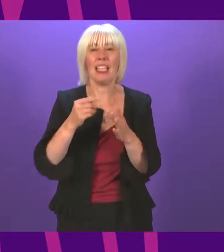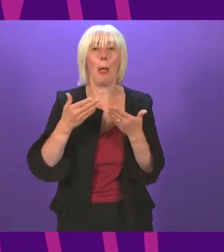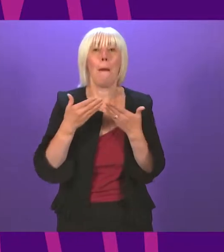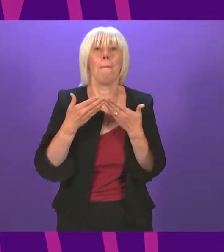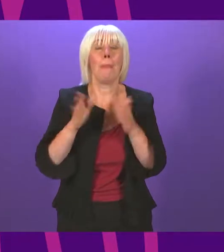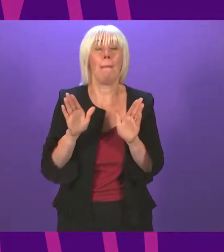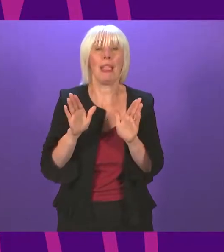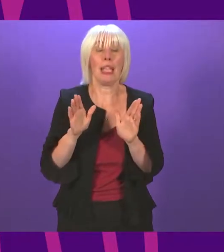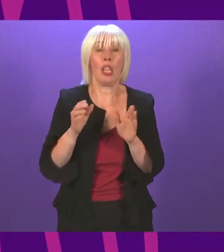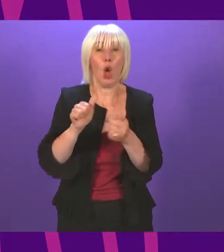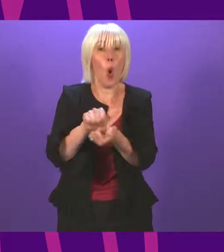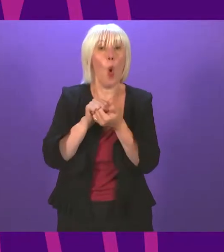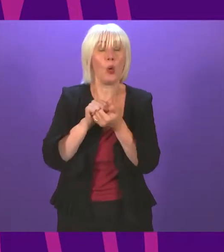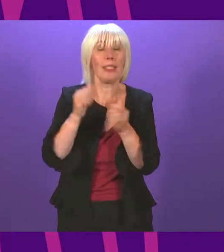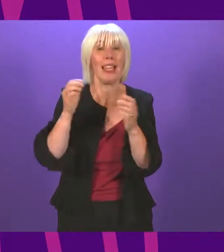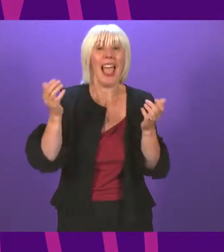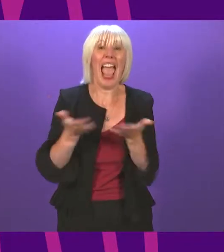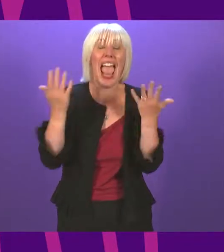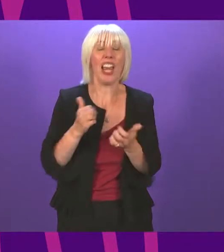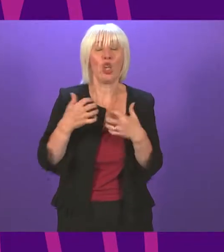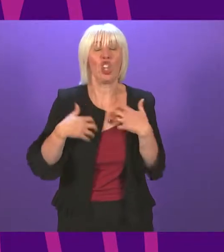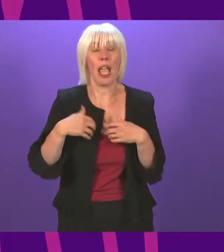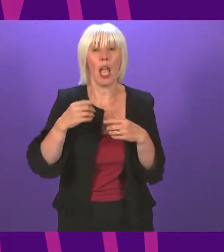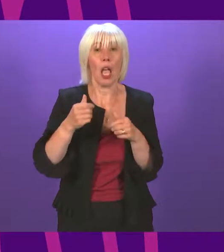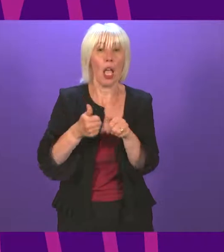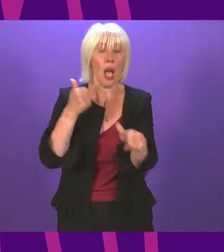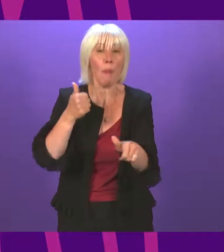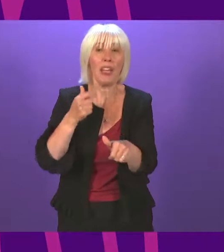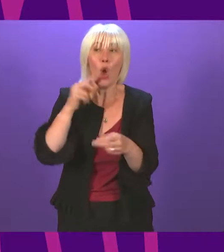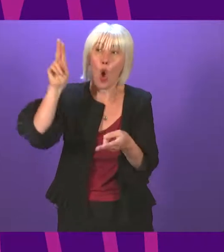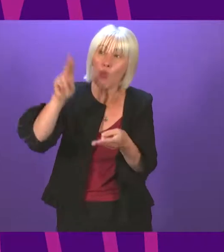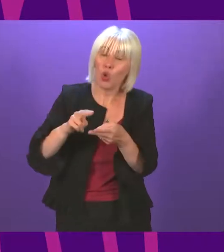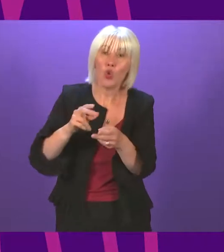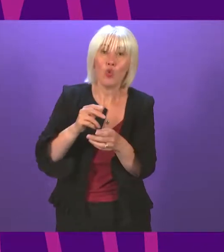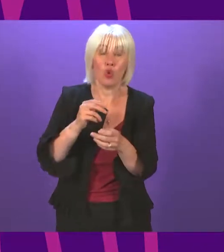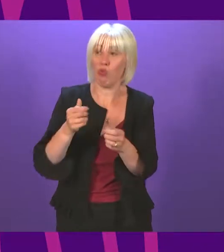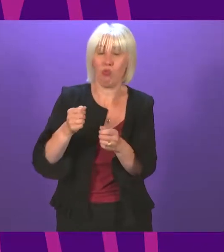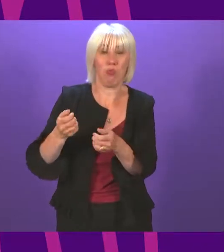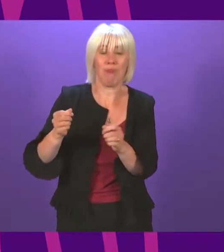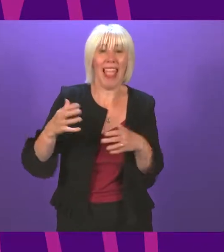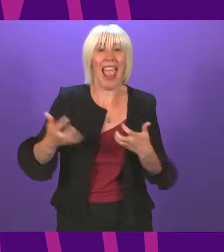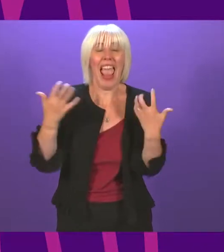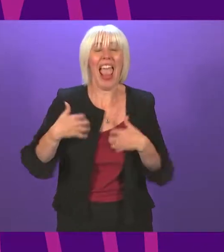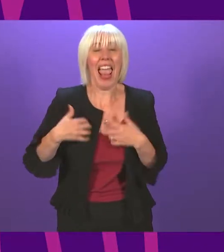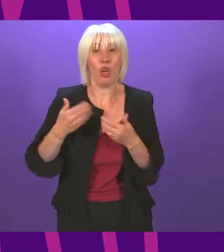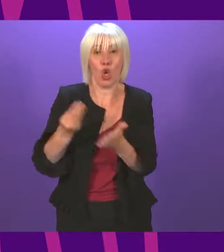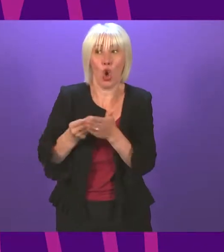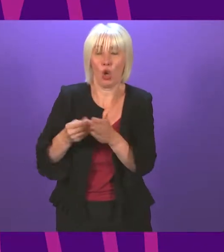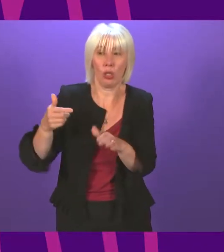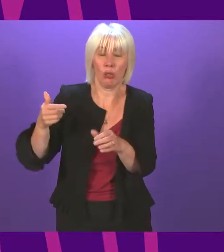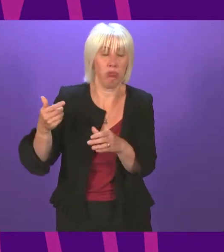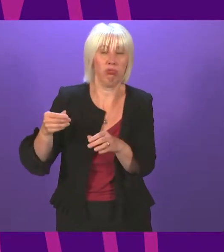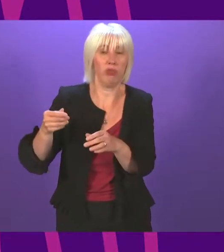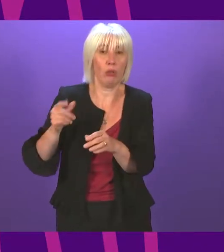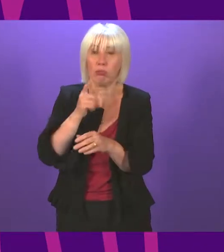energy company, a company that would address fuel poverty, reduce energy prices and help meet climate change targets. Four years